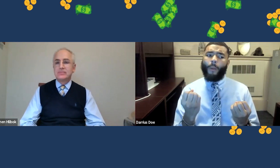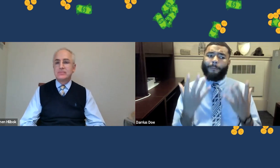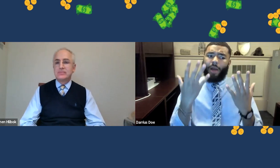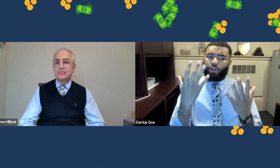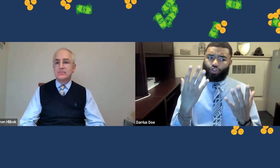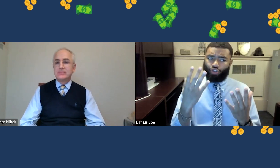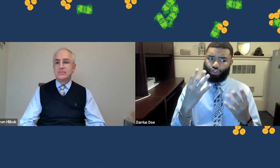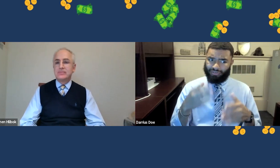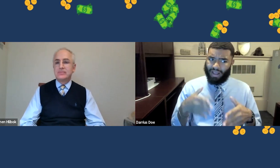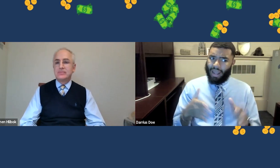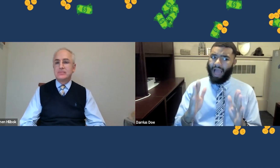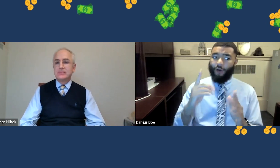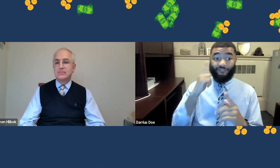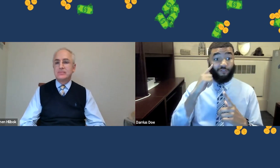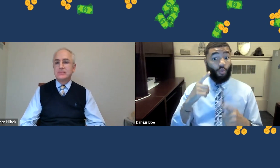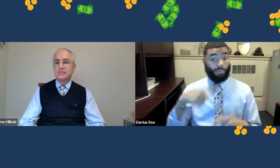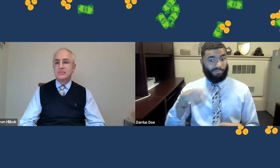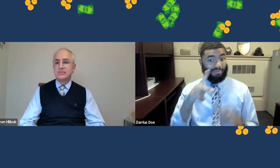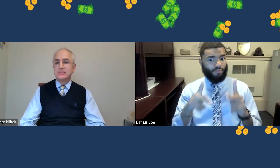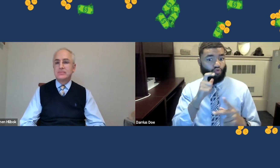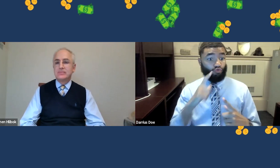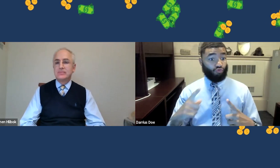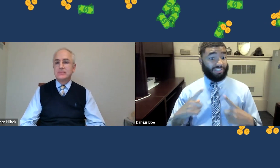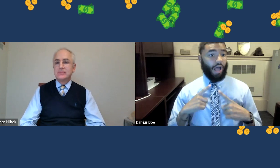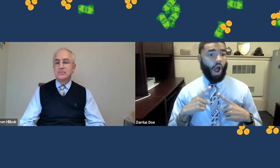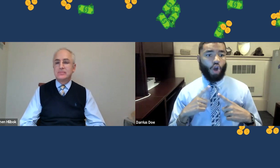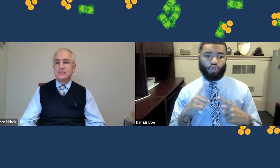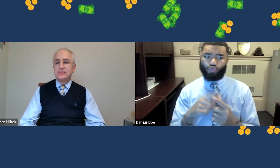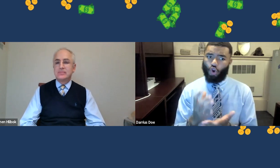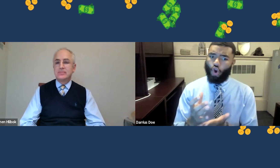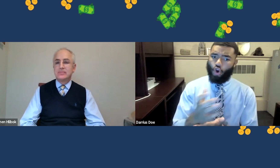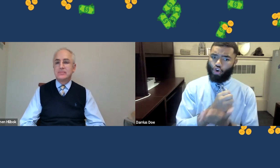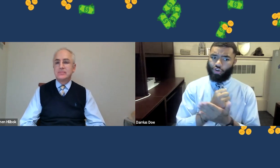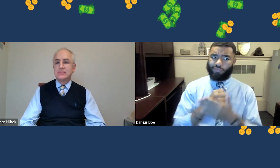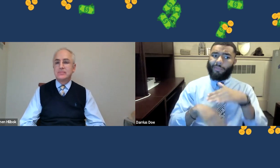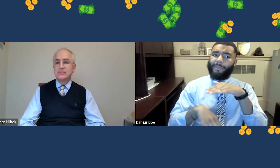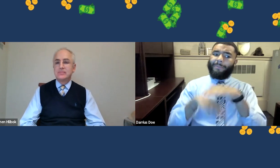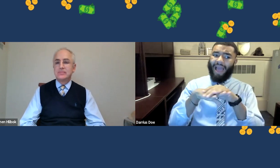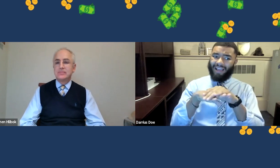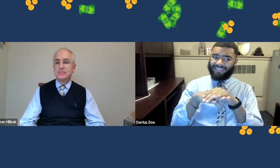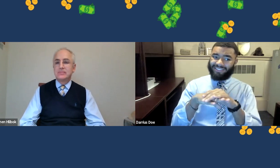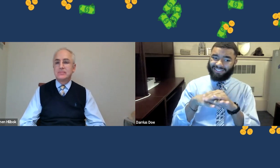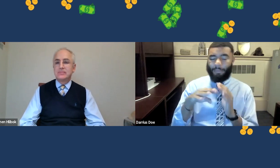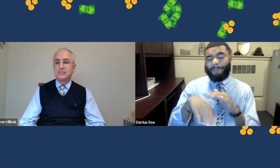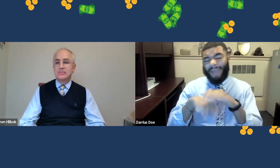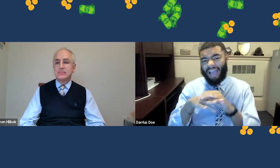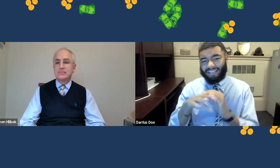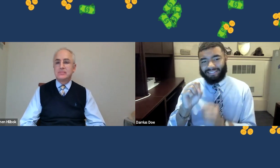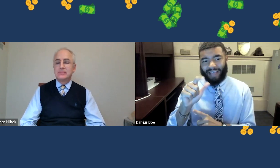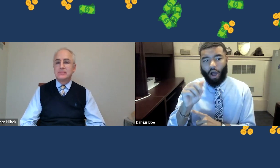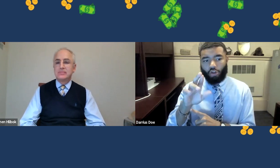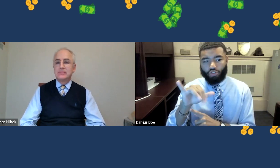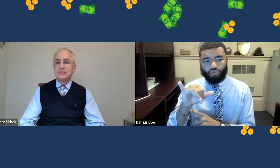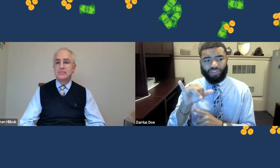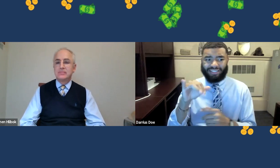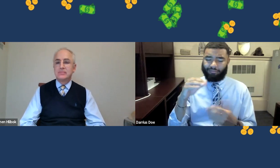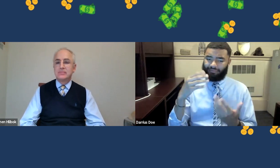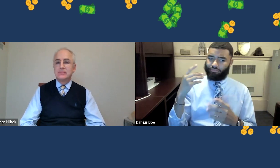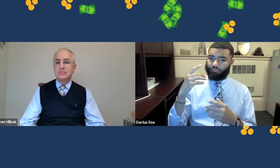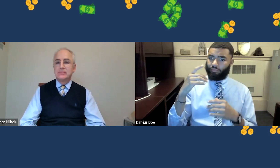So the question here is for retirees, what is the maximum salary that can be